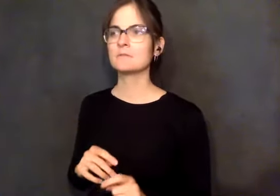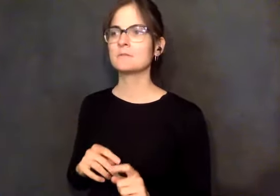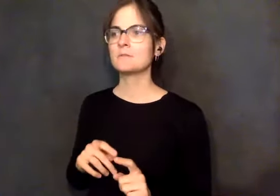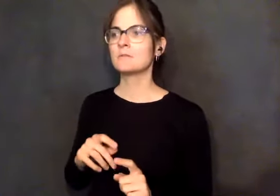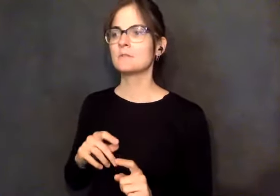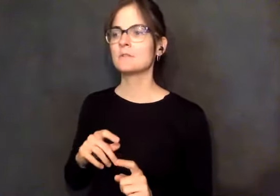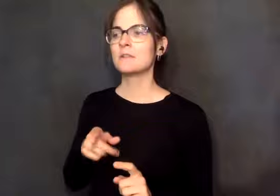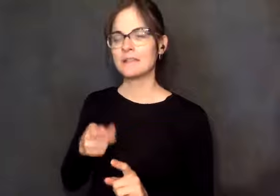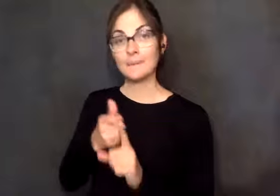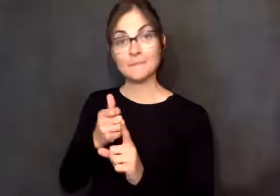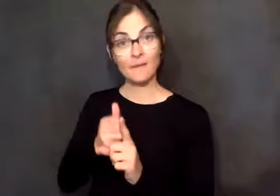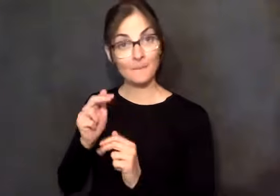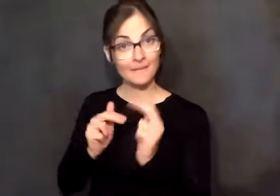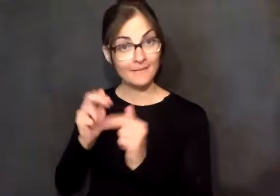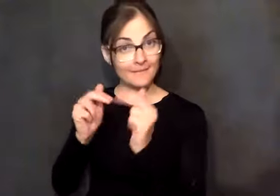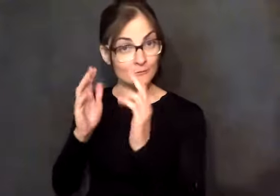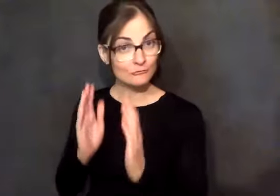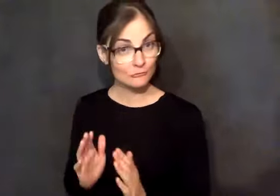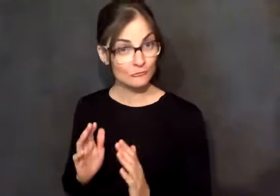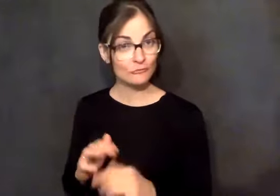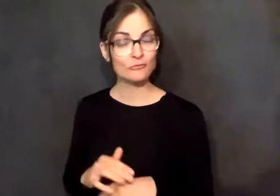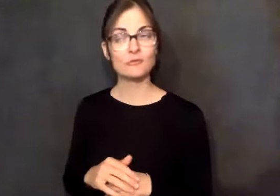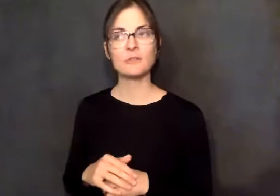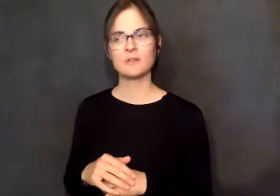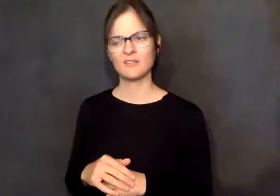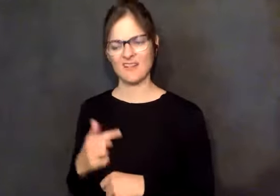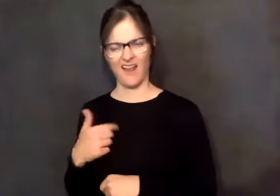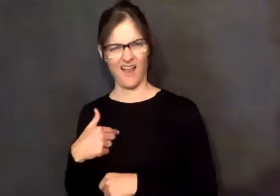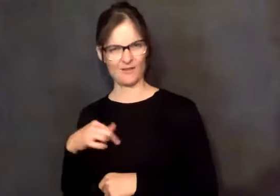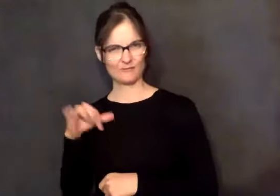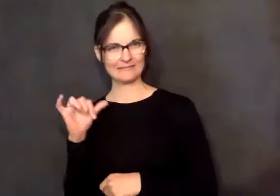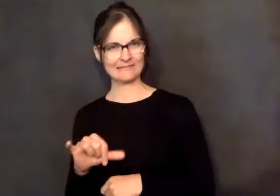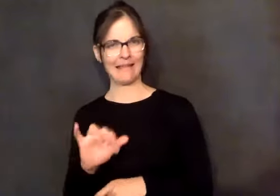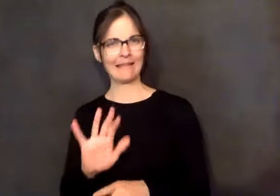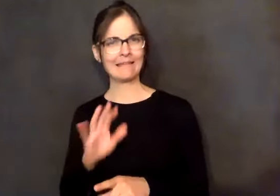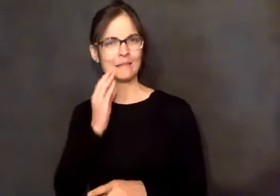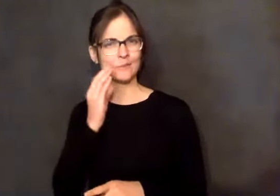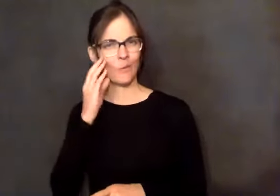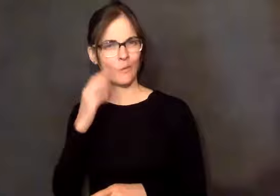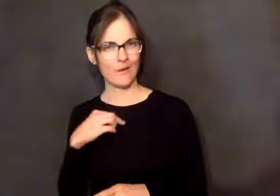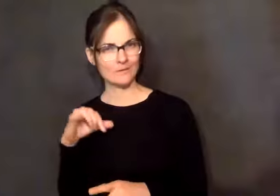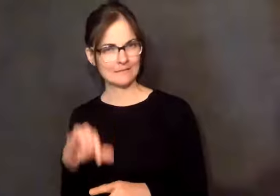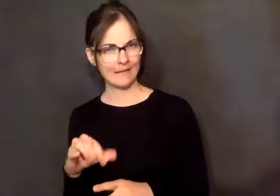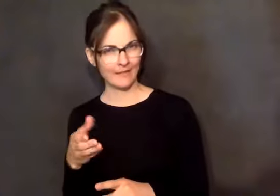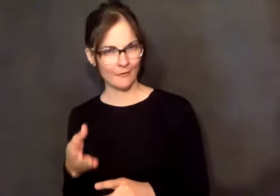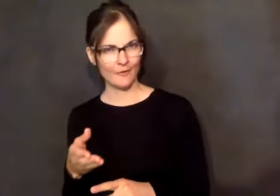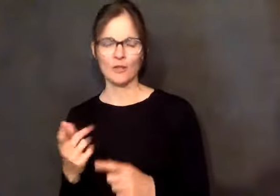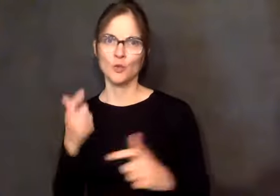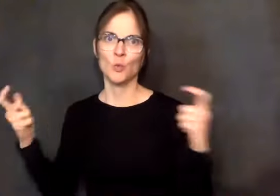And I said to him, why did you not put air conditioning in this house? He said, well, we only